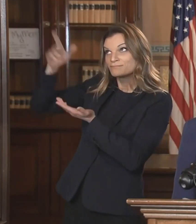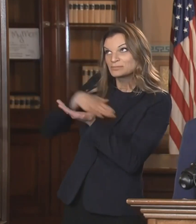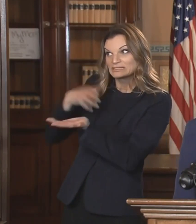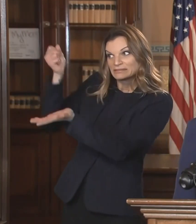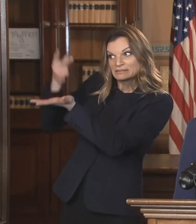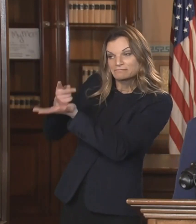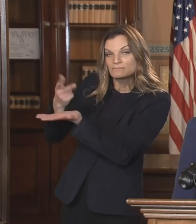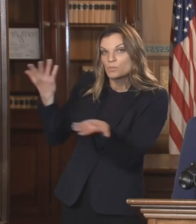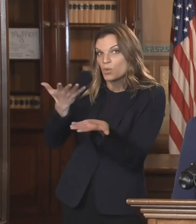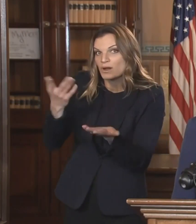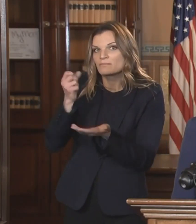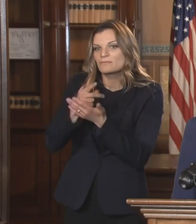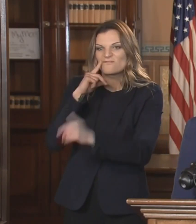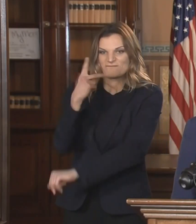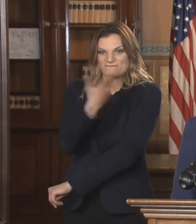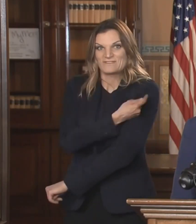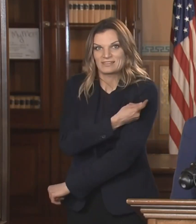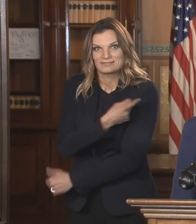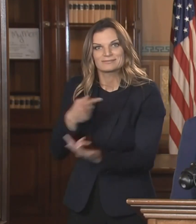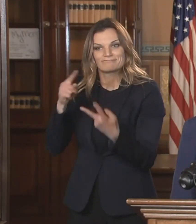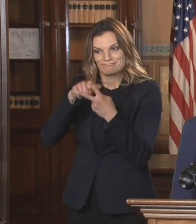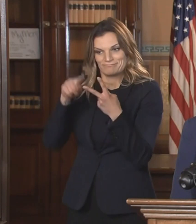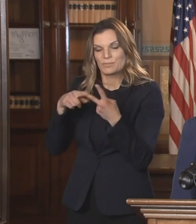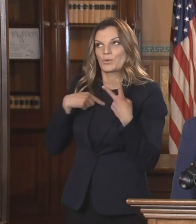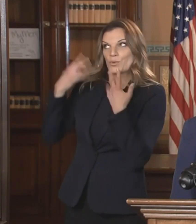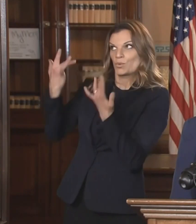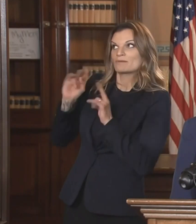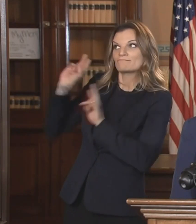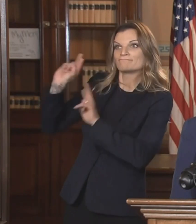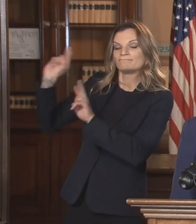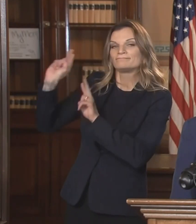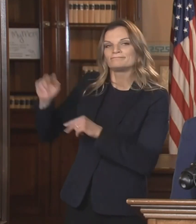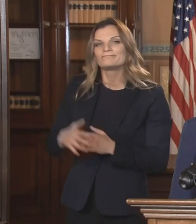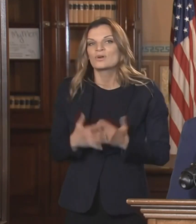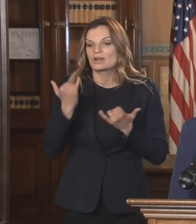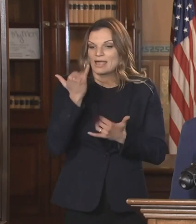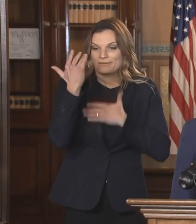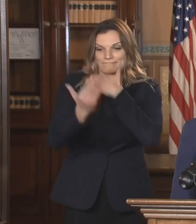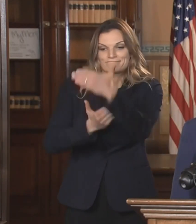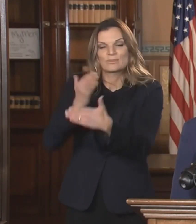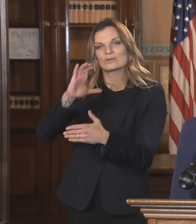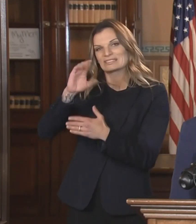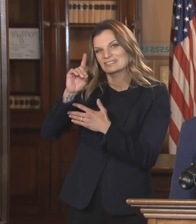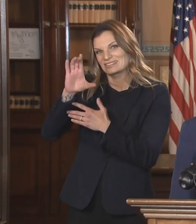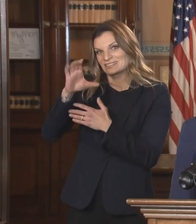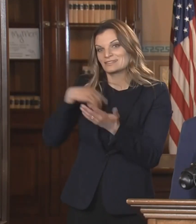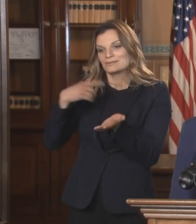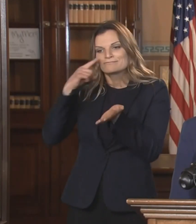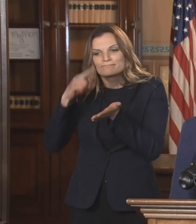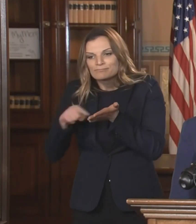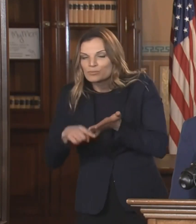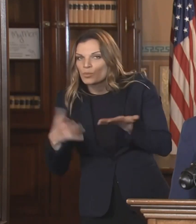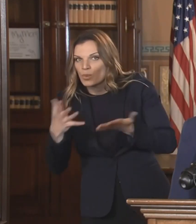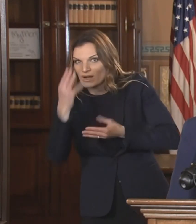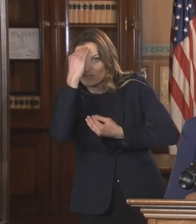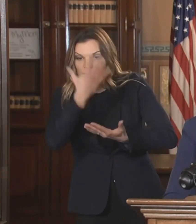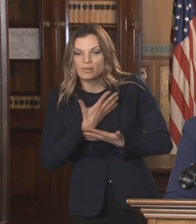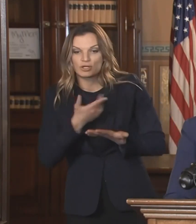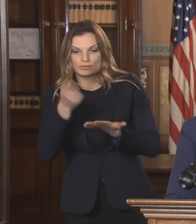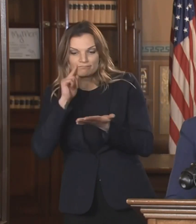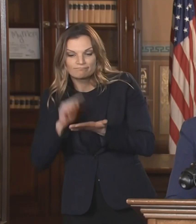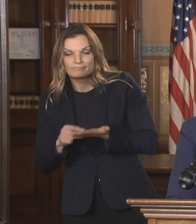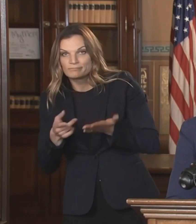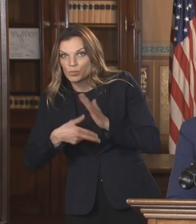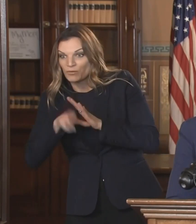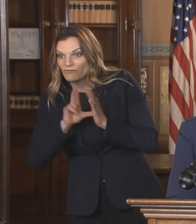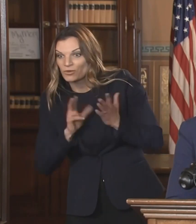Right now, the FDA and the CDC are going through their process of reviewing the data that was submitted and will